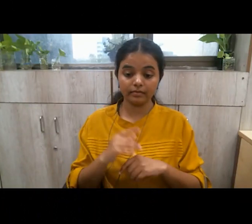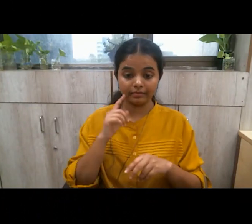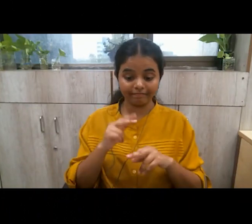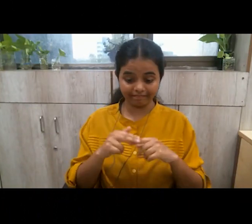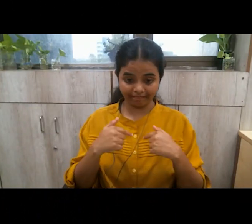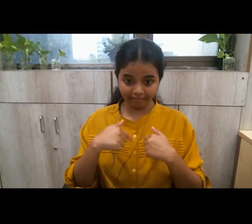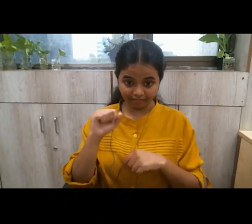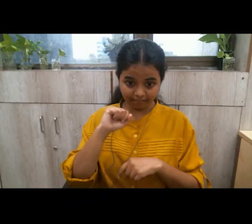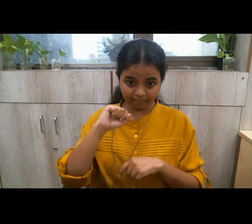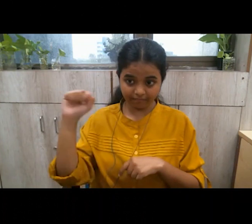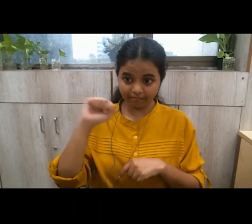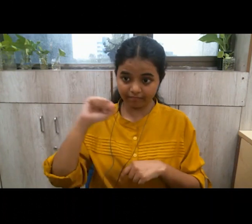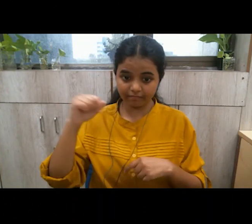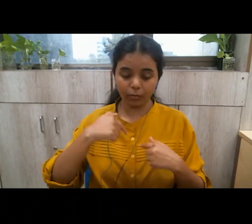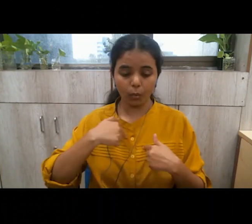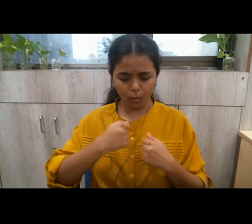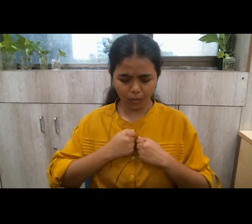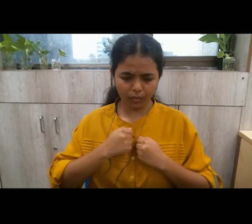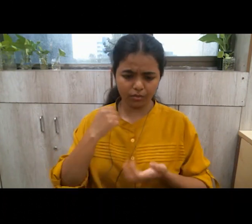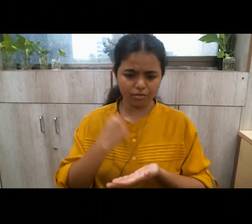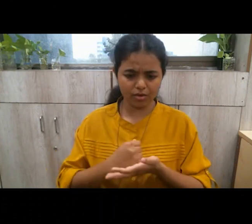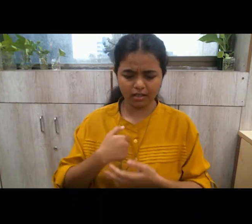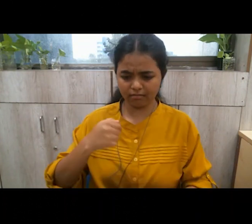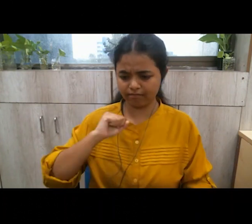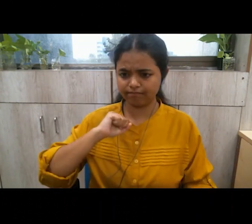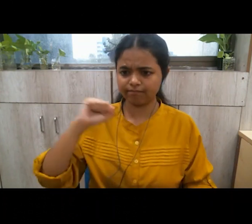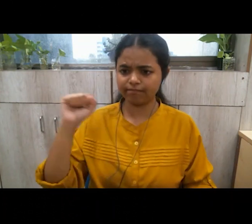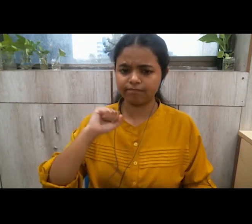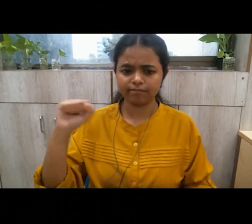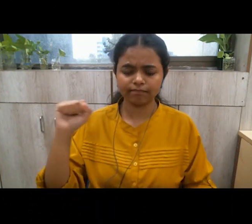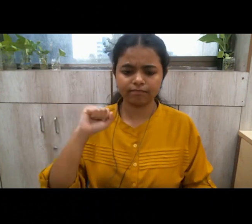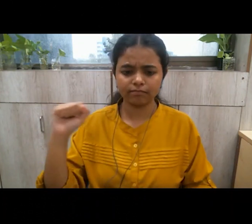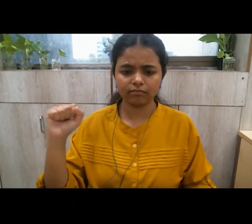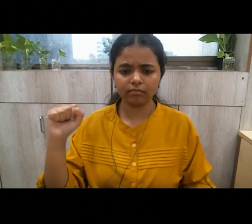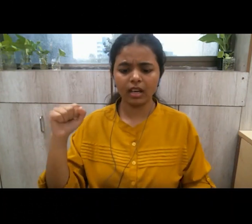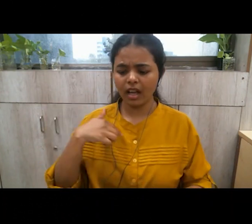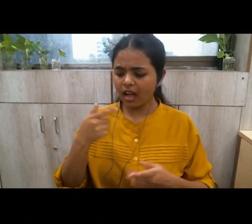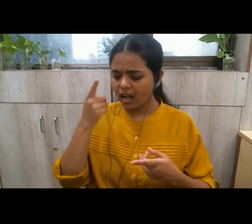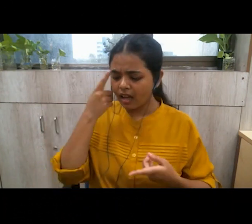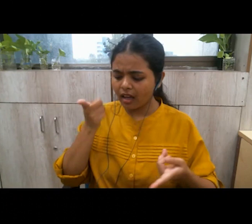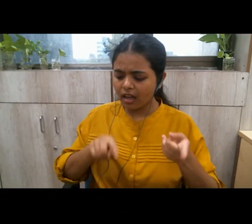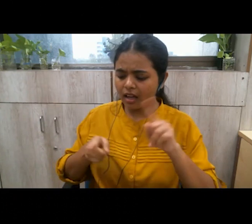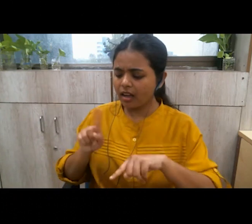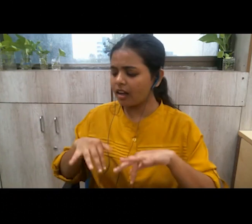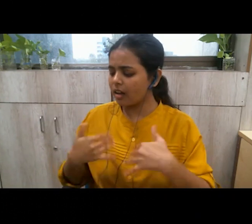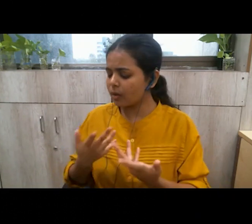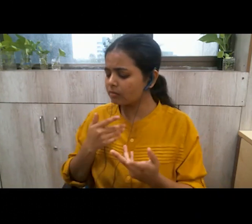that if i protest for my right i should find a way of protesting